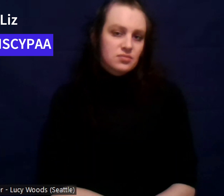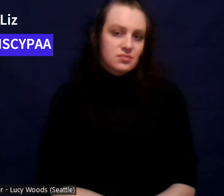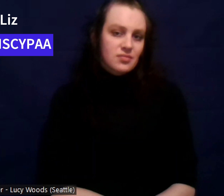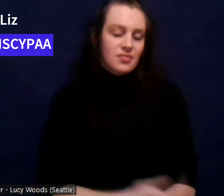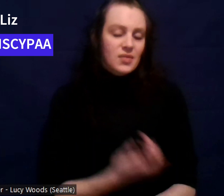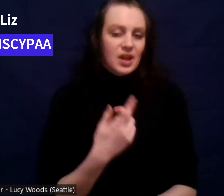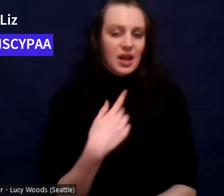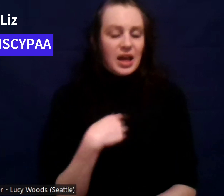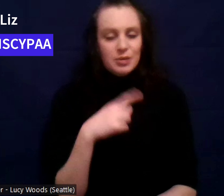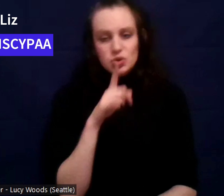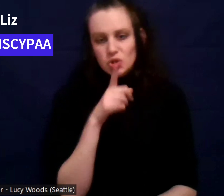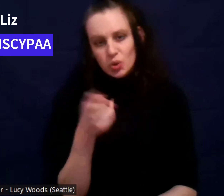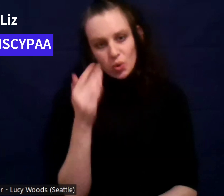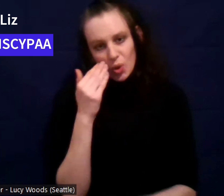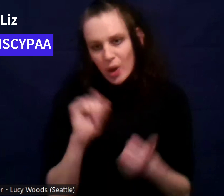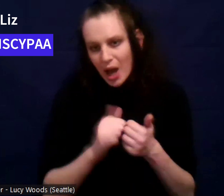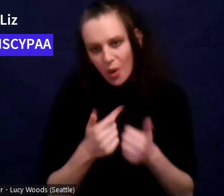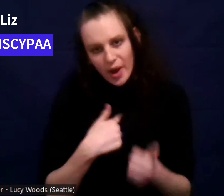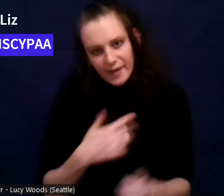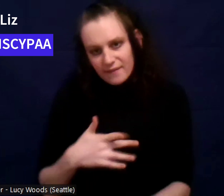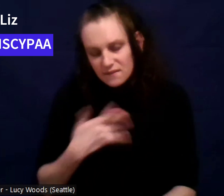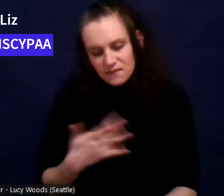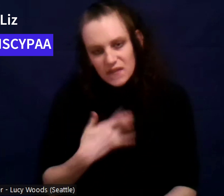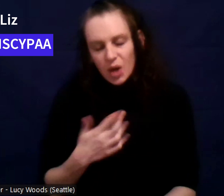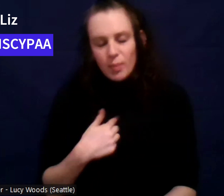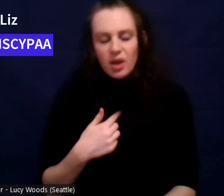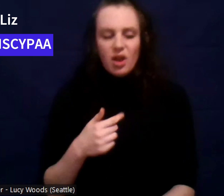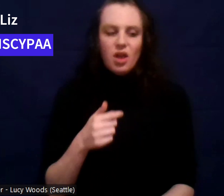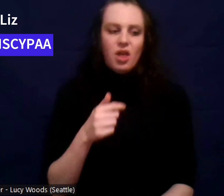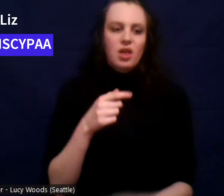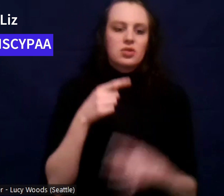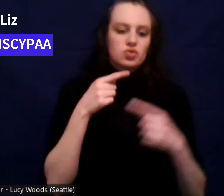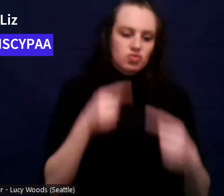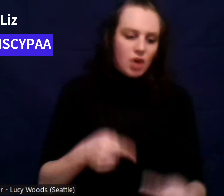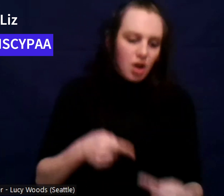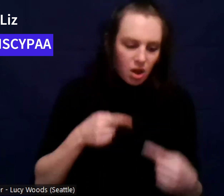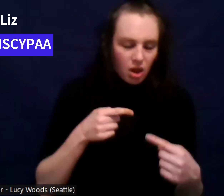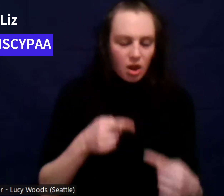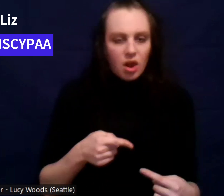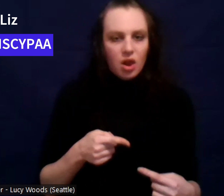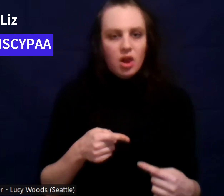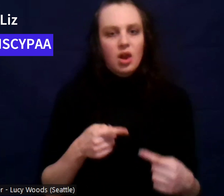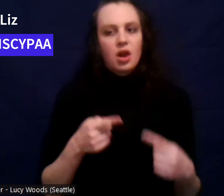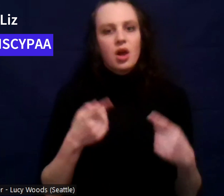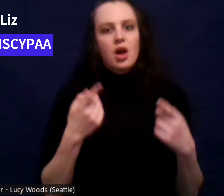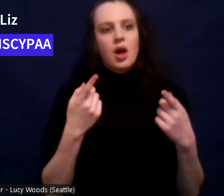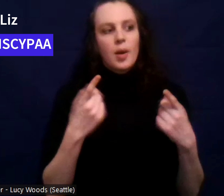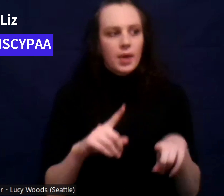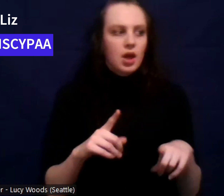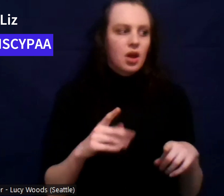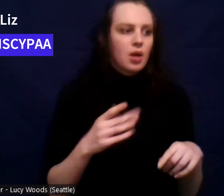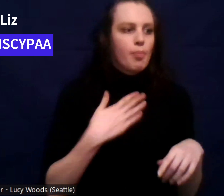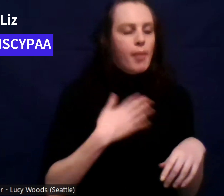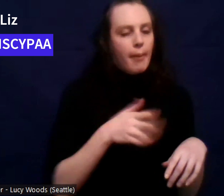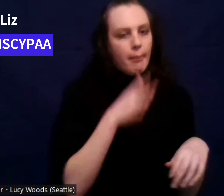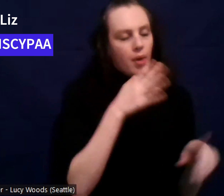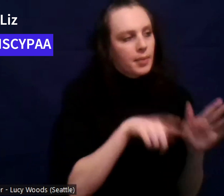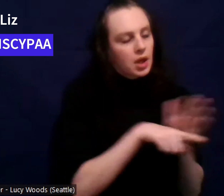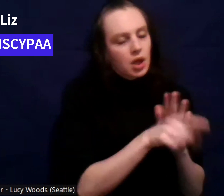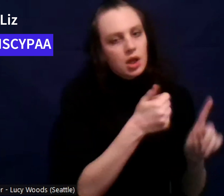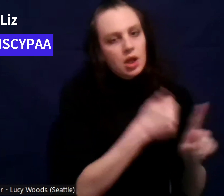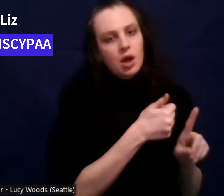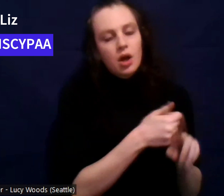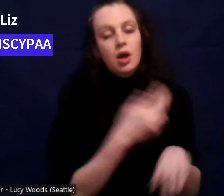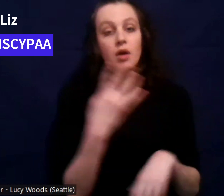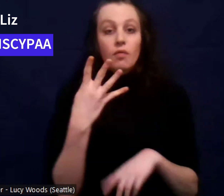how I thought I was already going through all this crap. Um, and then like four months later, I broke my